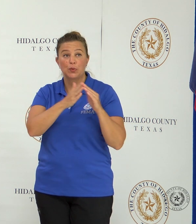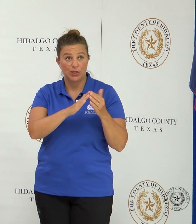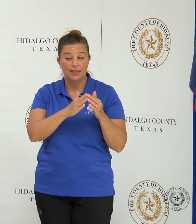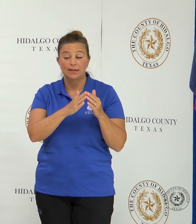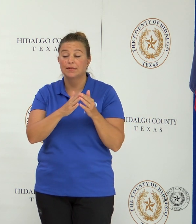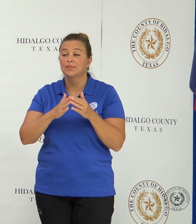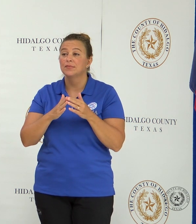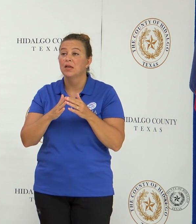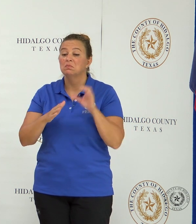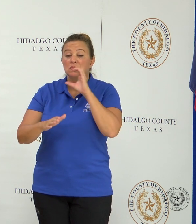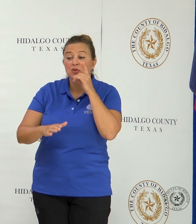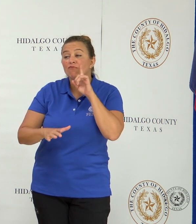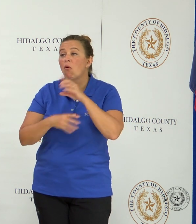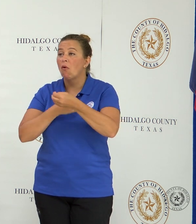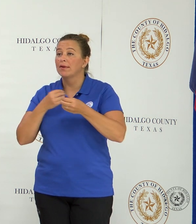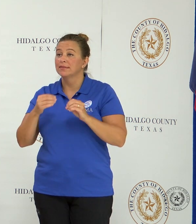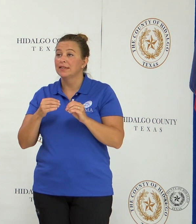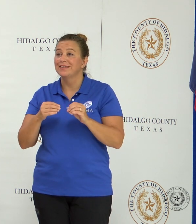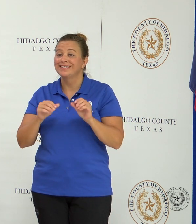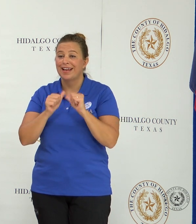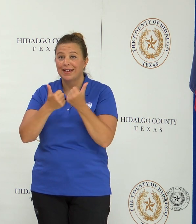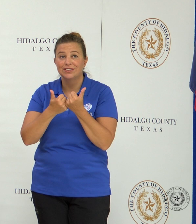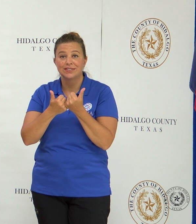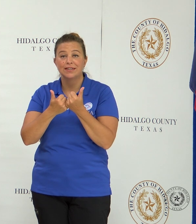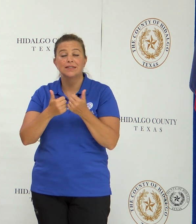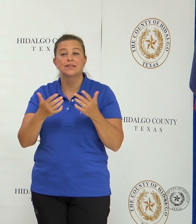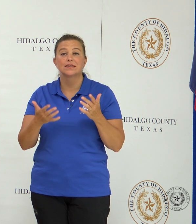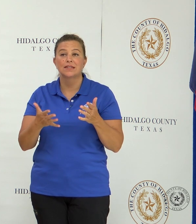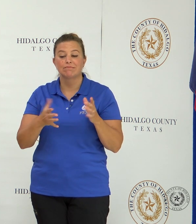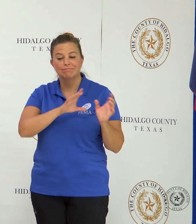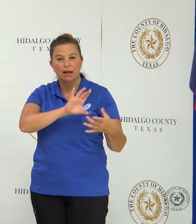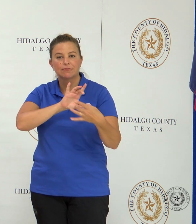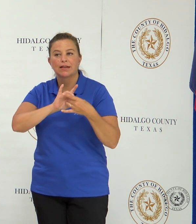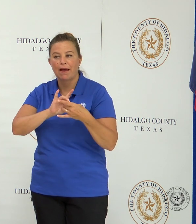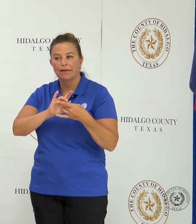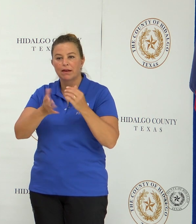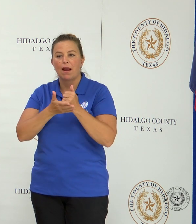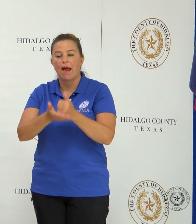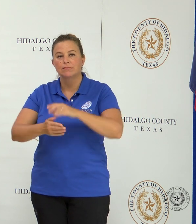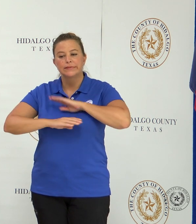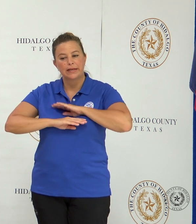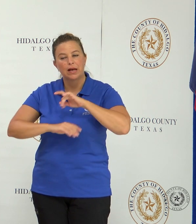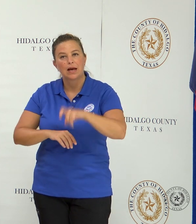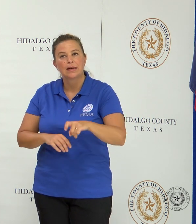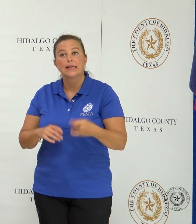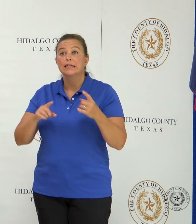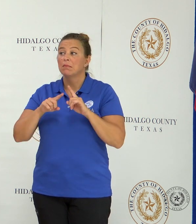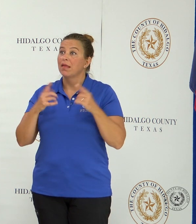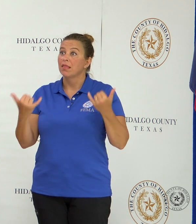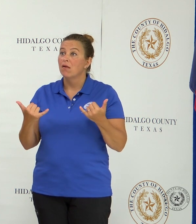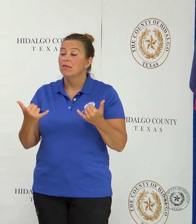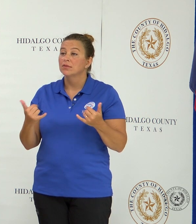And we'll look for organizations and agencies where they can connect and get their needs met right now. But then,